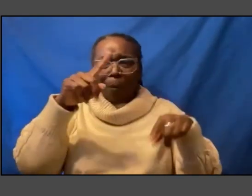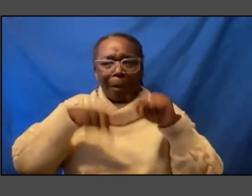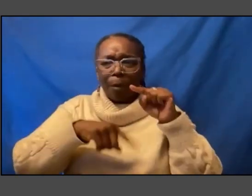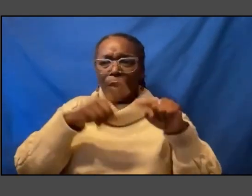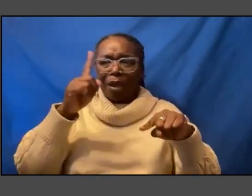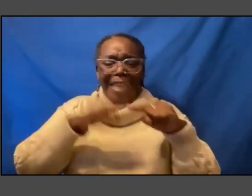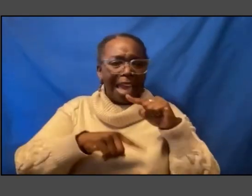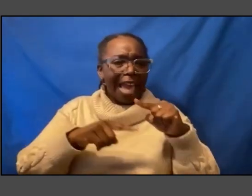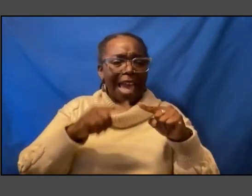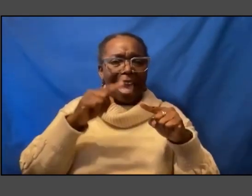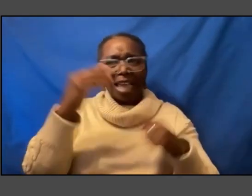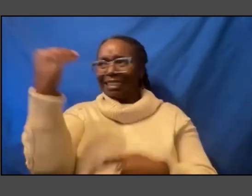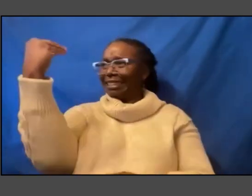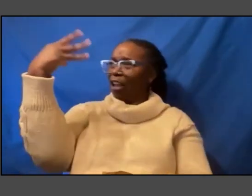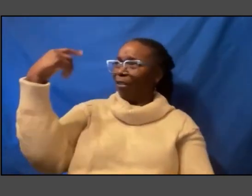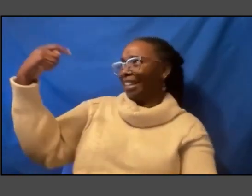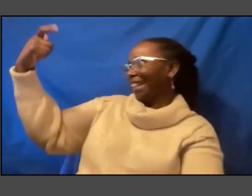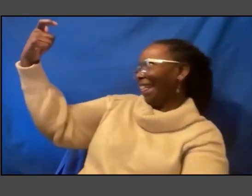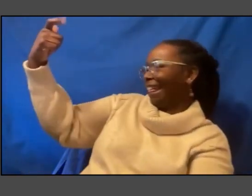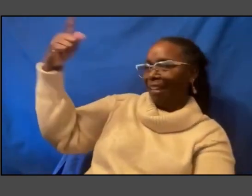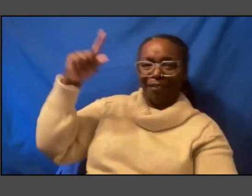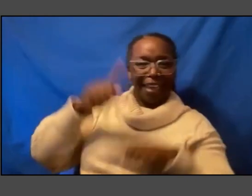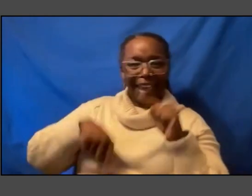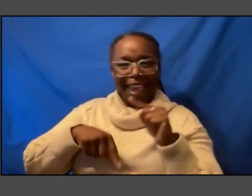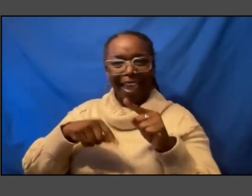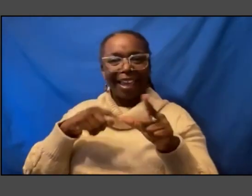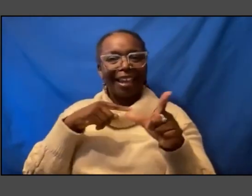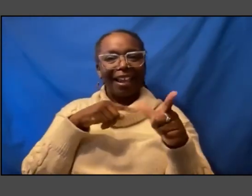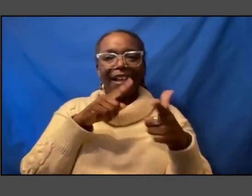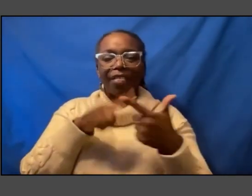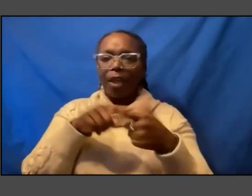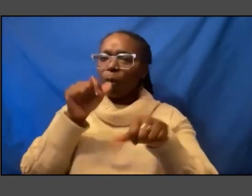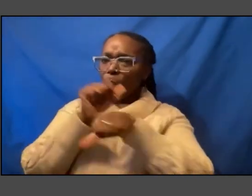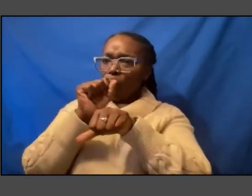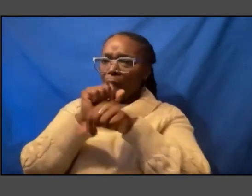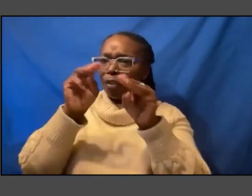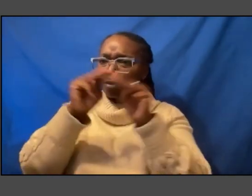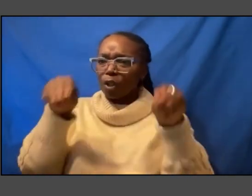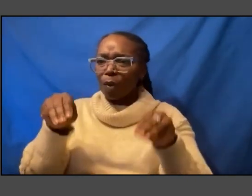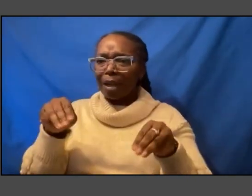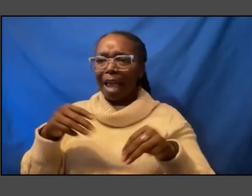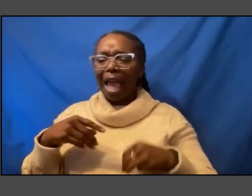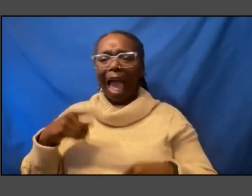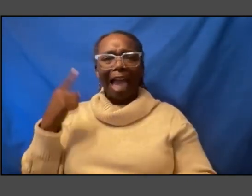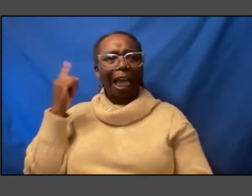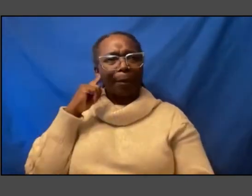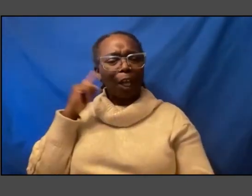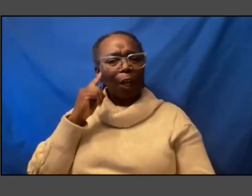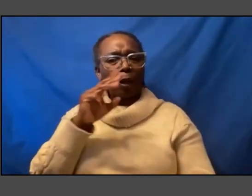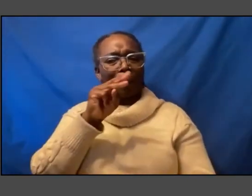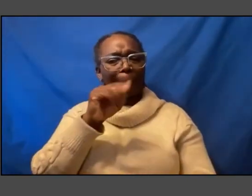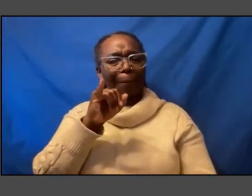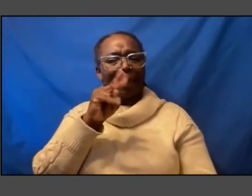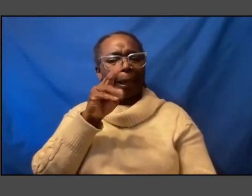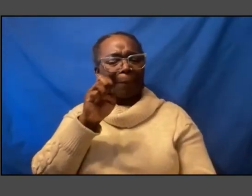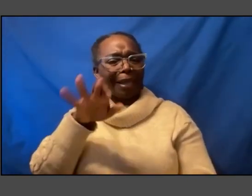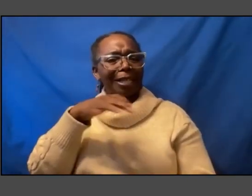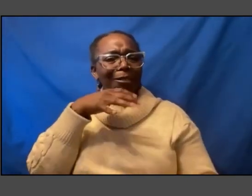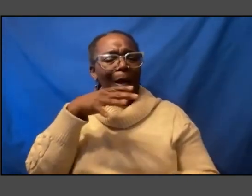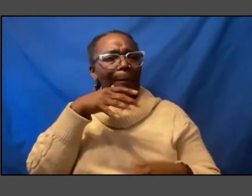it um but then as we were working on the museum i kept hearing mamie's voice in my head talking about somebody's got to